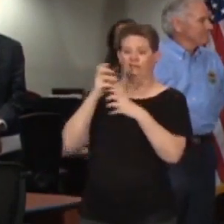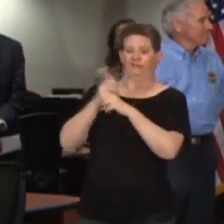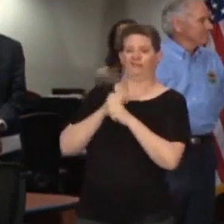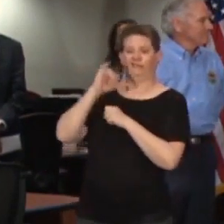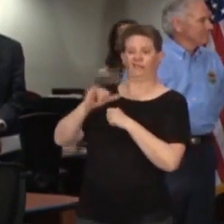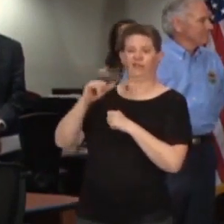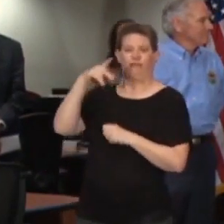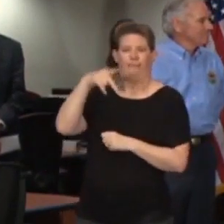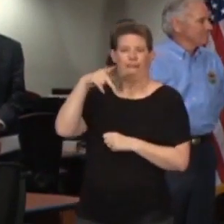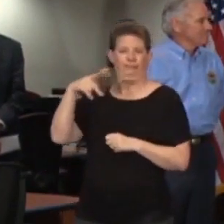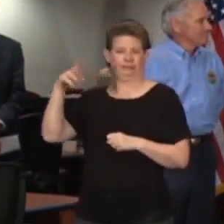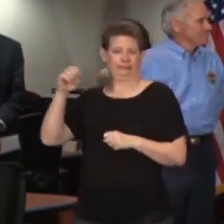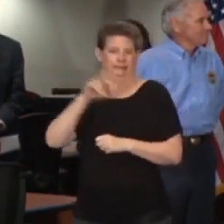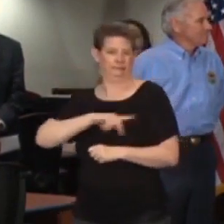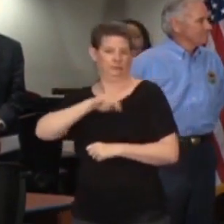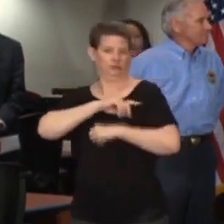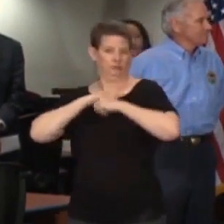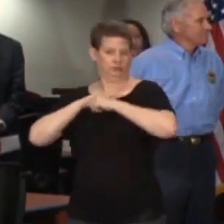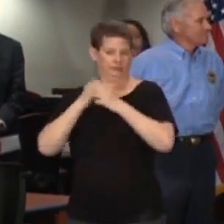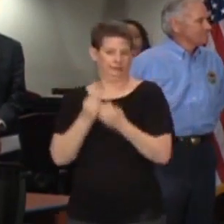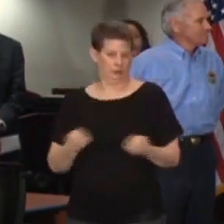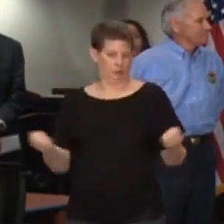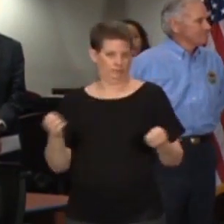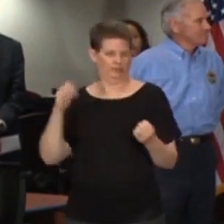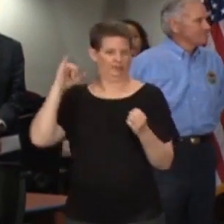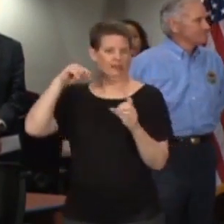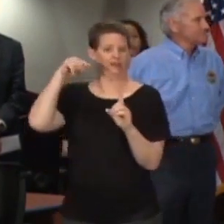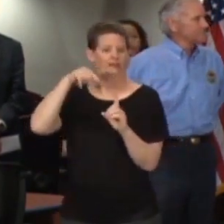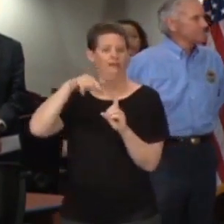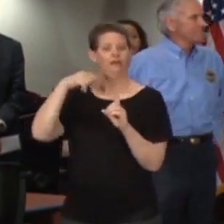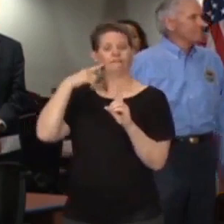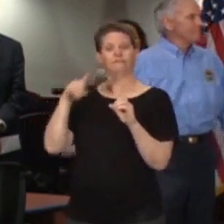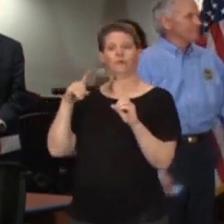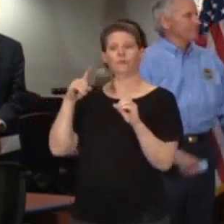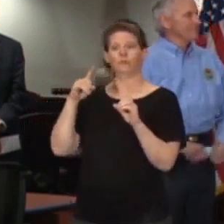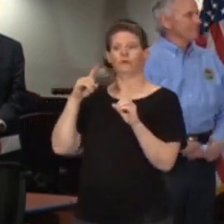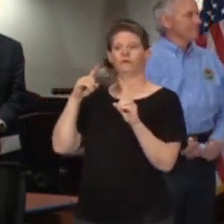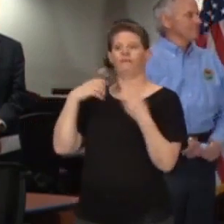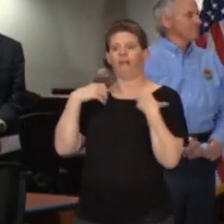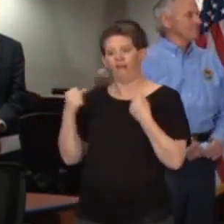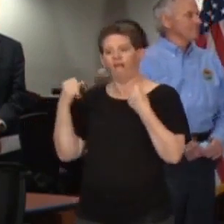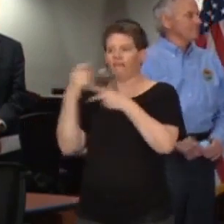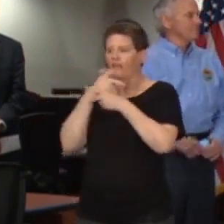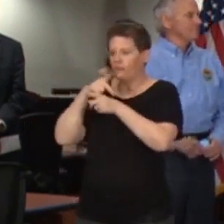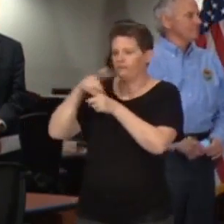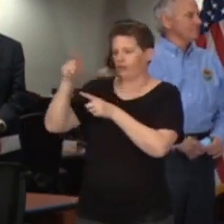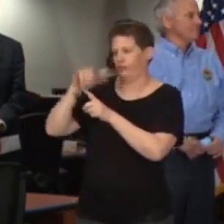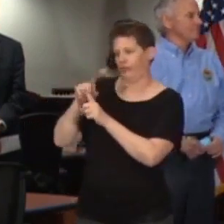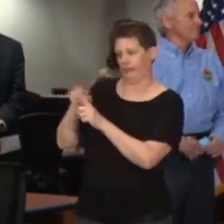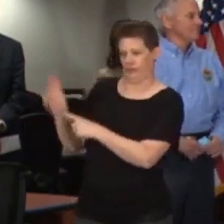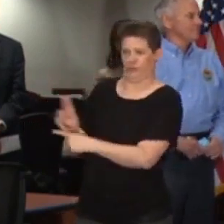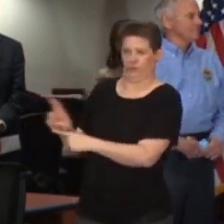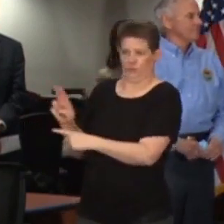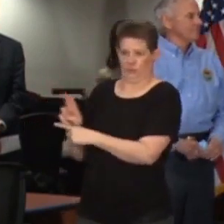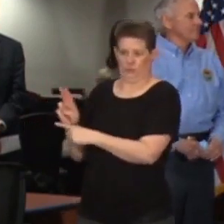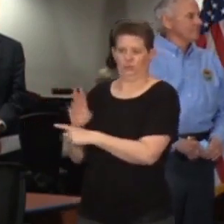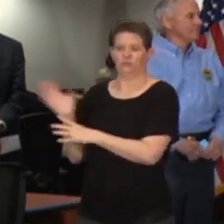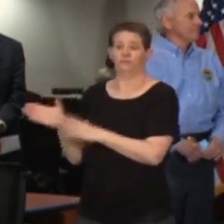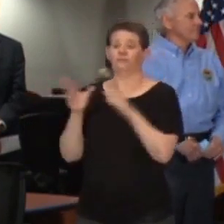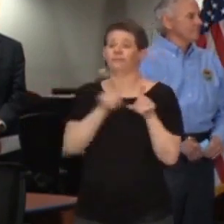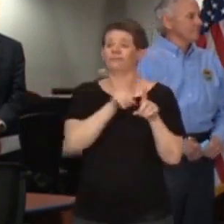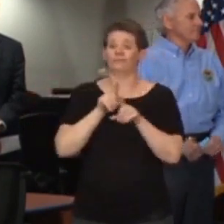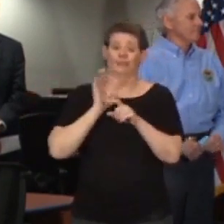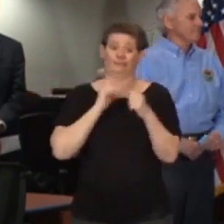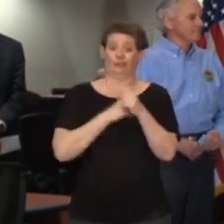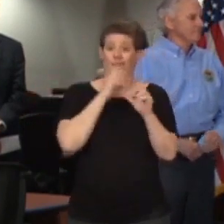protective equipment, and that's the equipment that's worn by medical health professionals and also by our